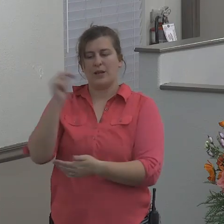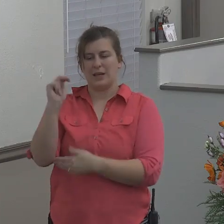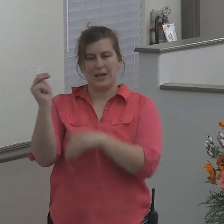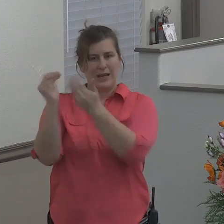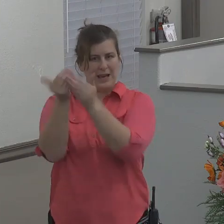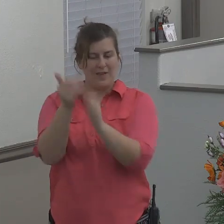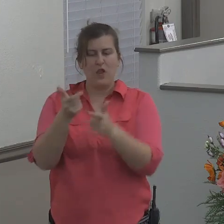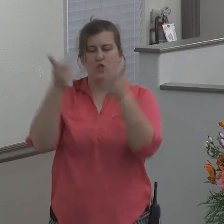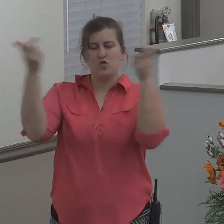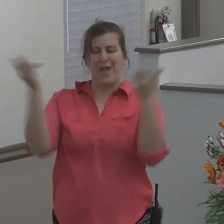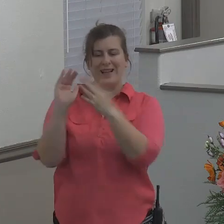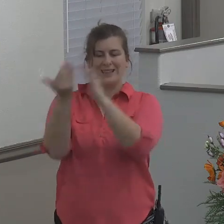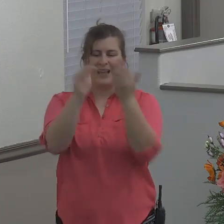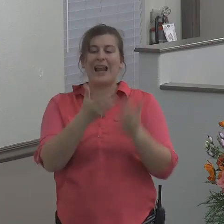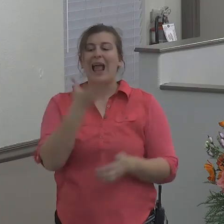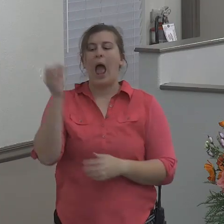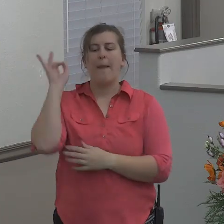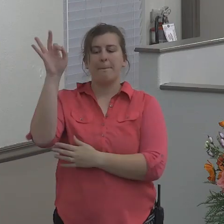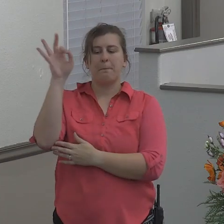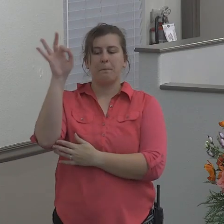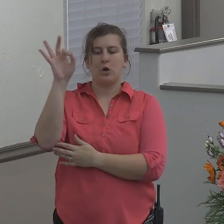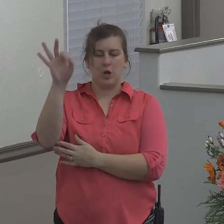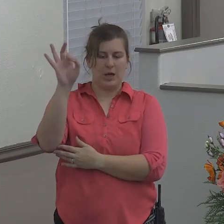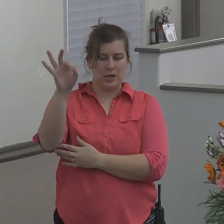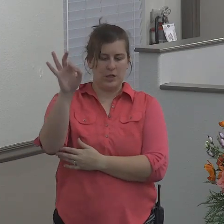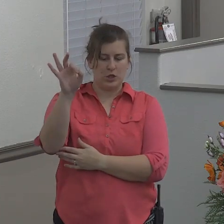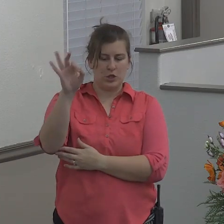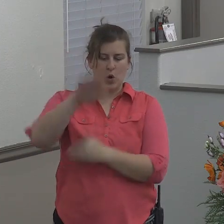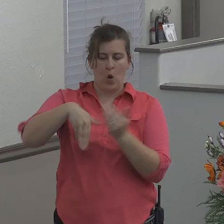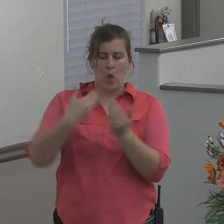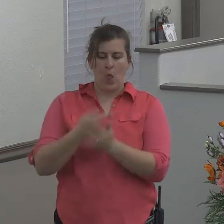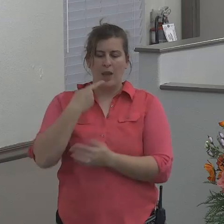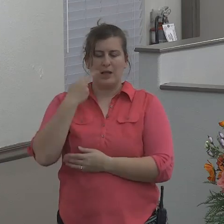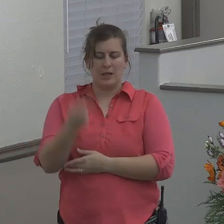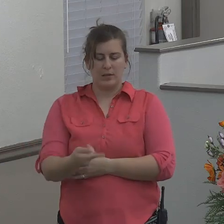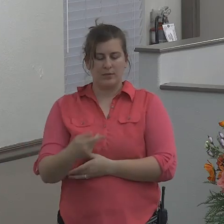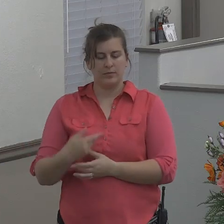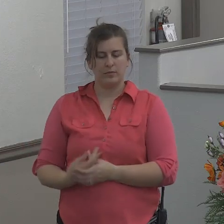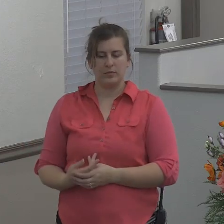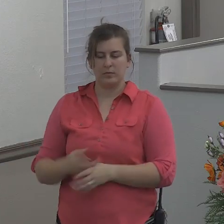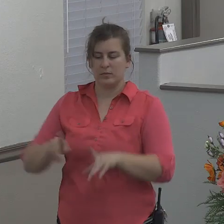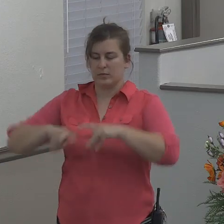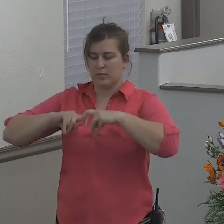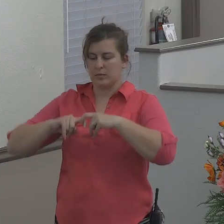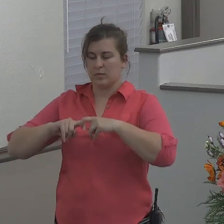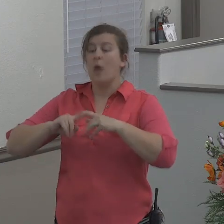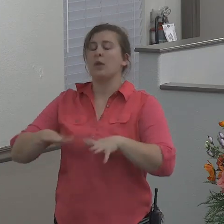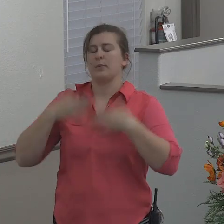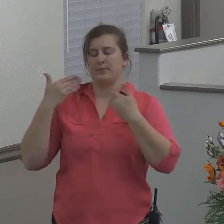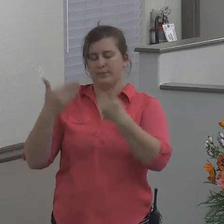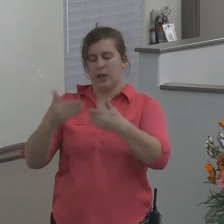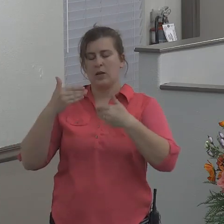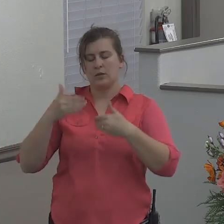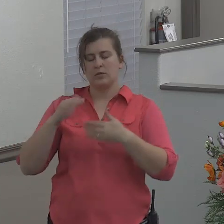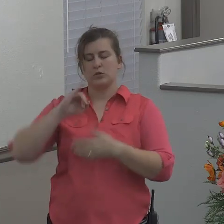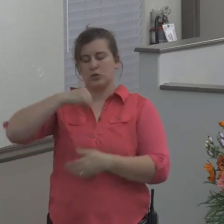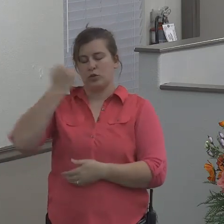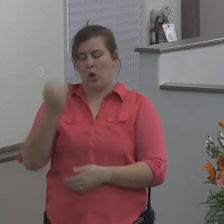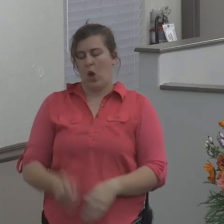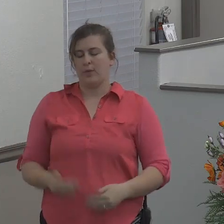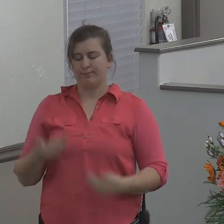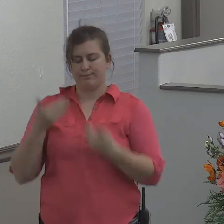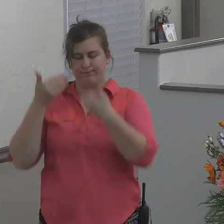city and preach unto it the preaching that I bid thee. So Jonah arose and went unto